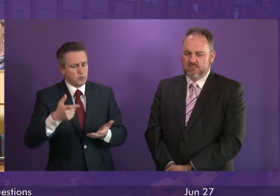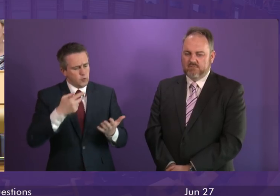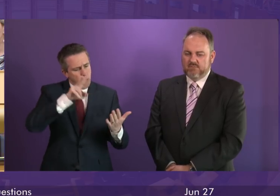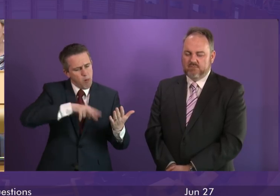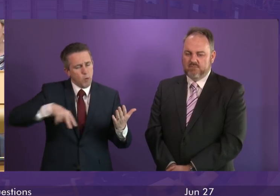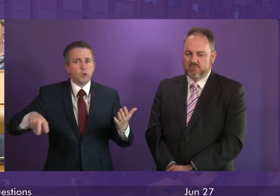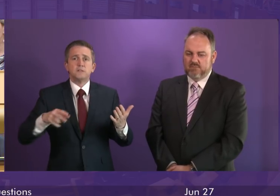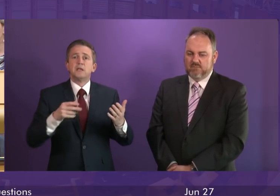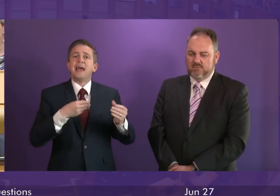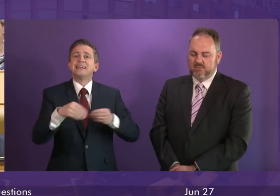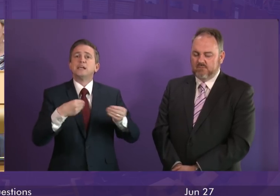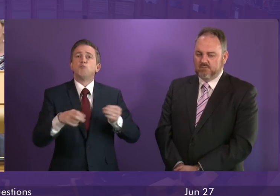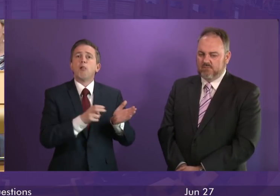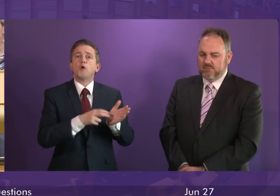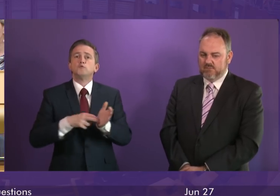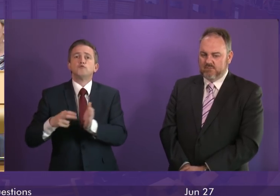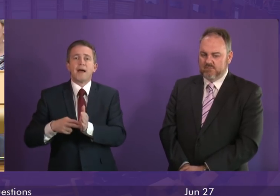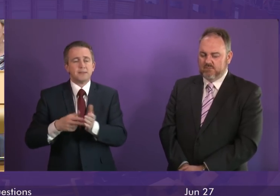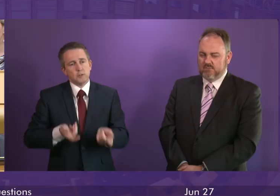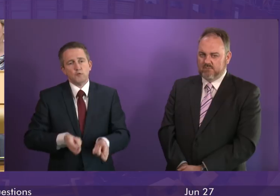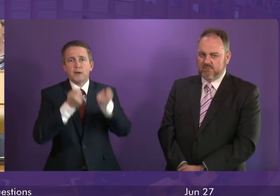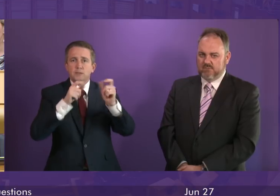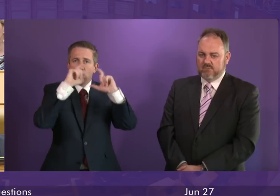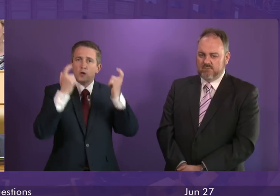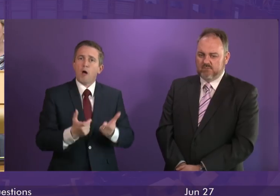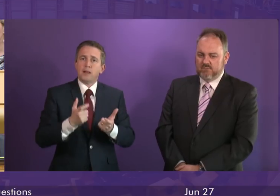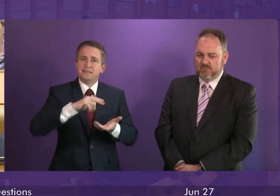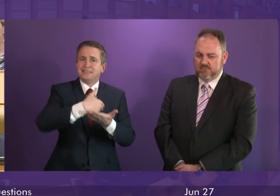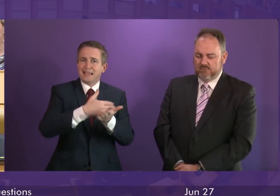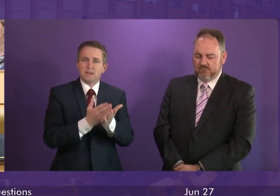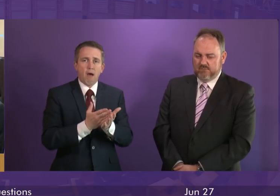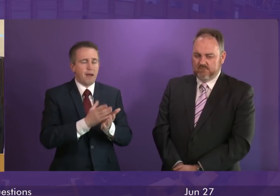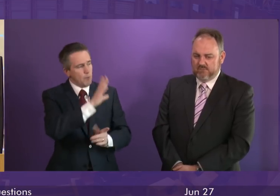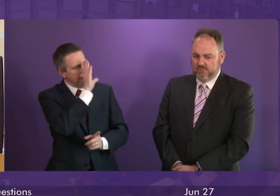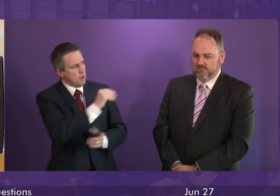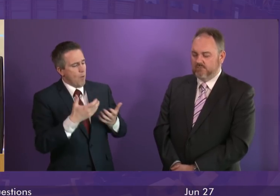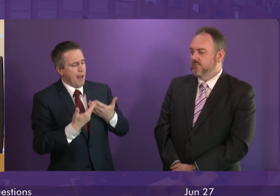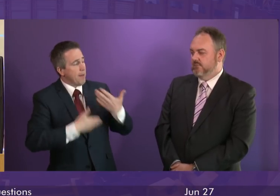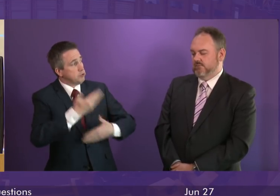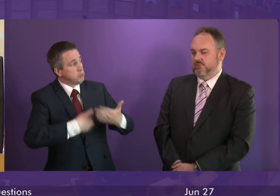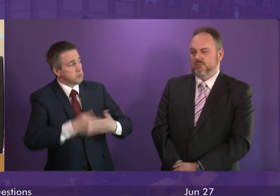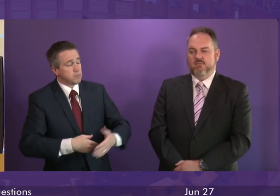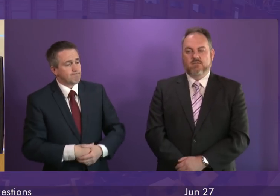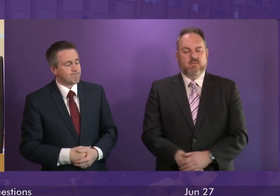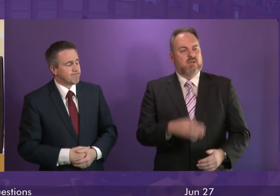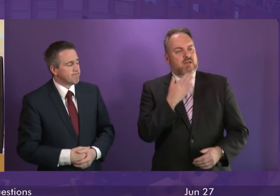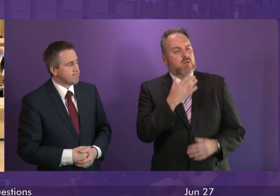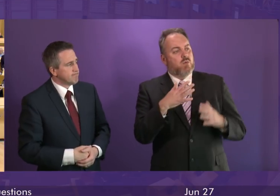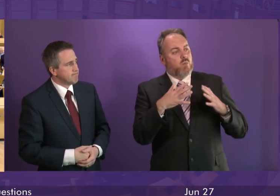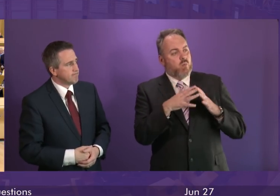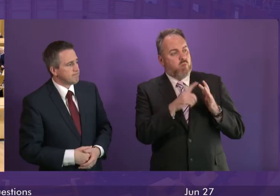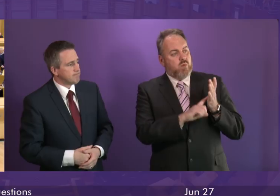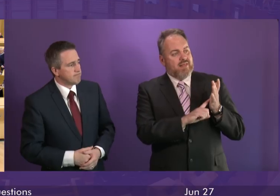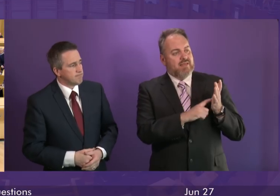the use of casual contracts with the ecology sector. And I m sure he d be happy to report back when he s done so. Thank you. Question number four, Willie Rennie.